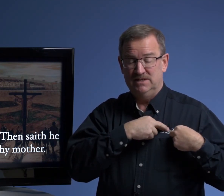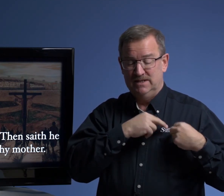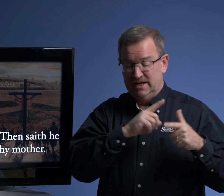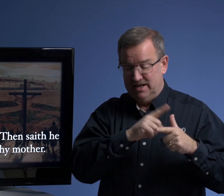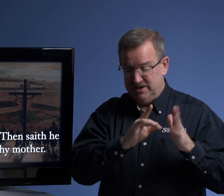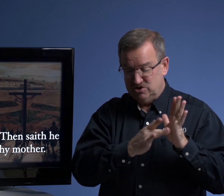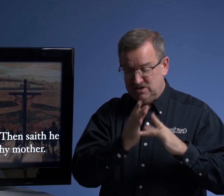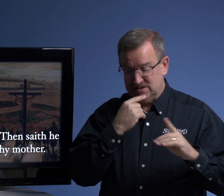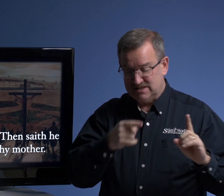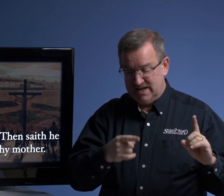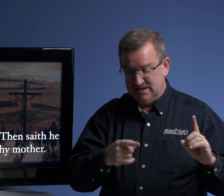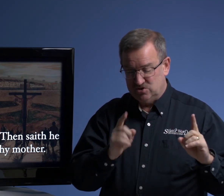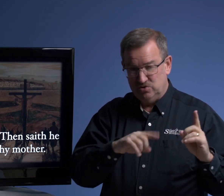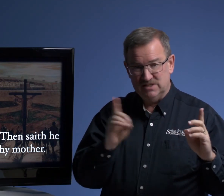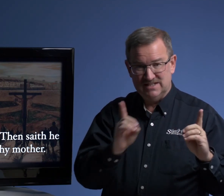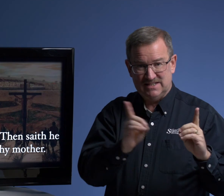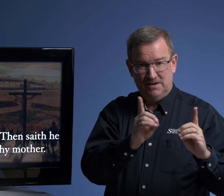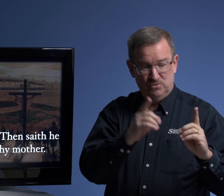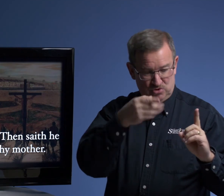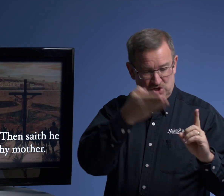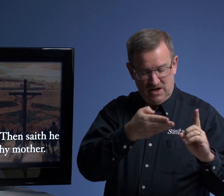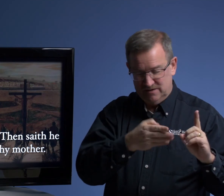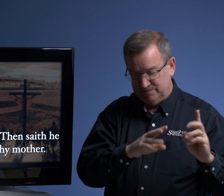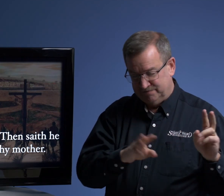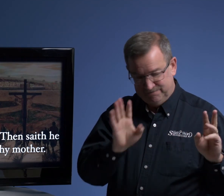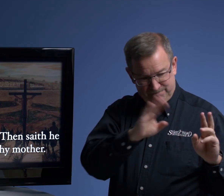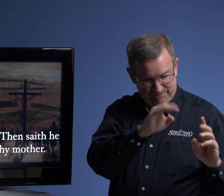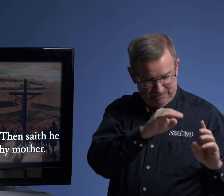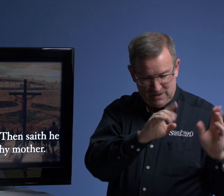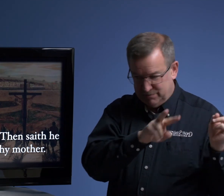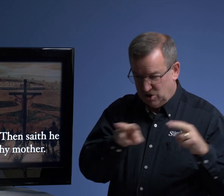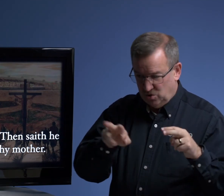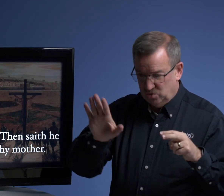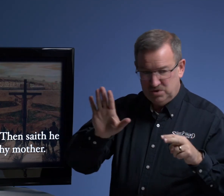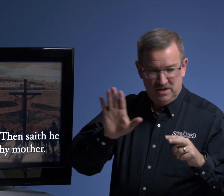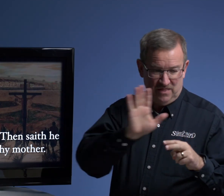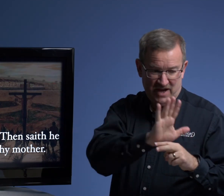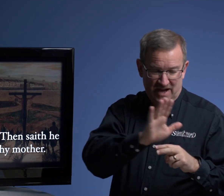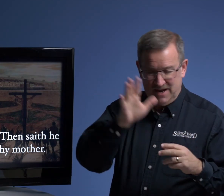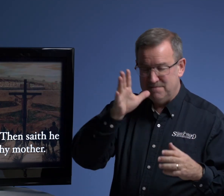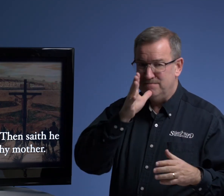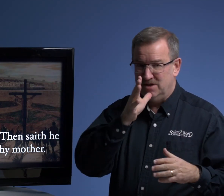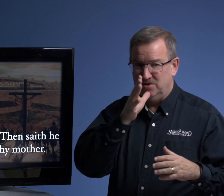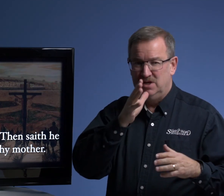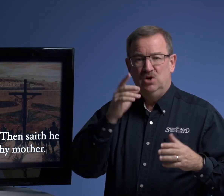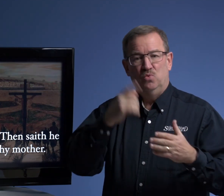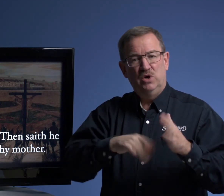And then Jesus said to his disciple, to John, behold thy mother. What